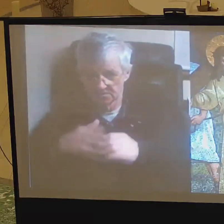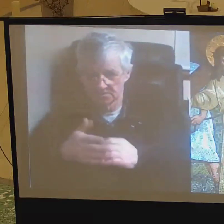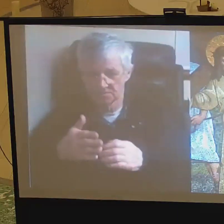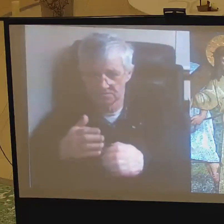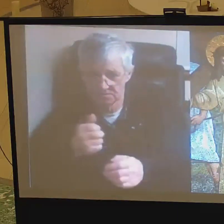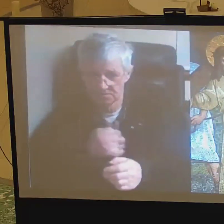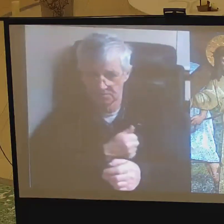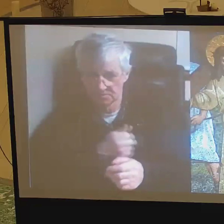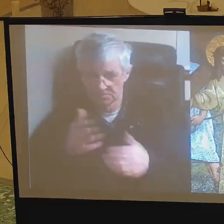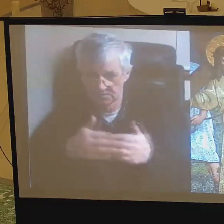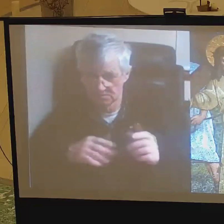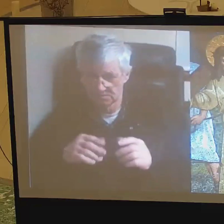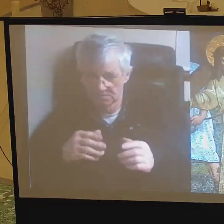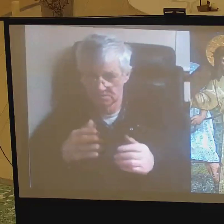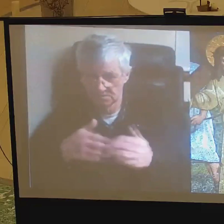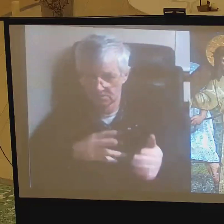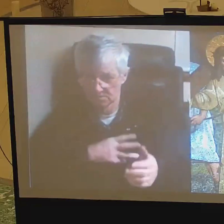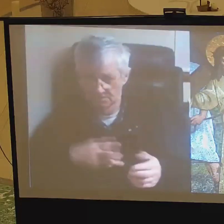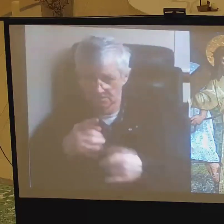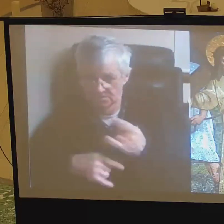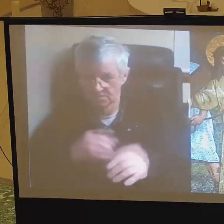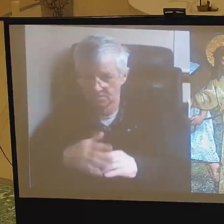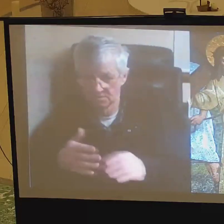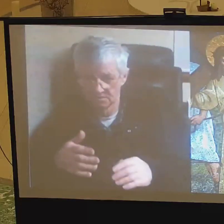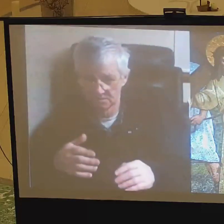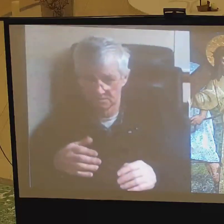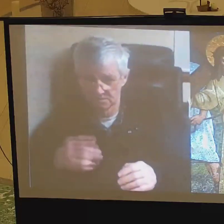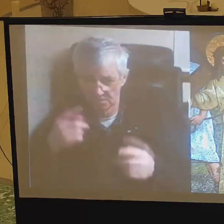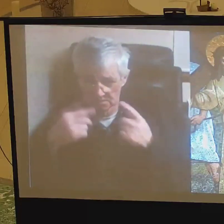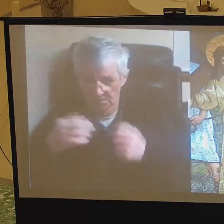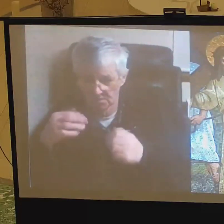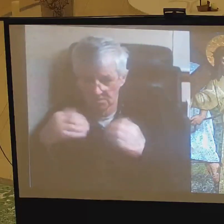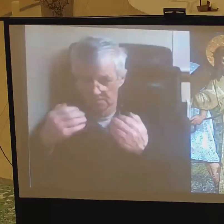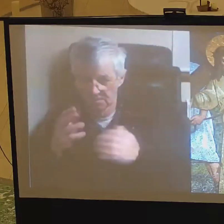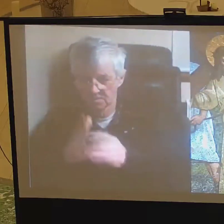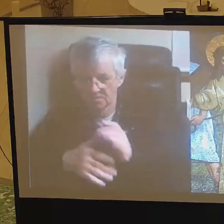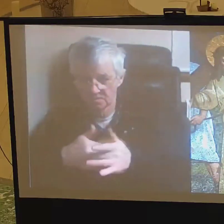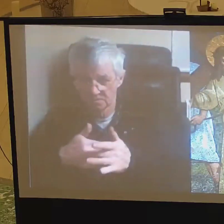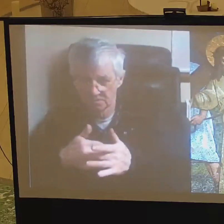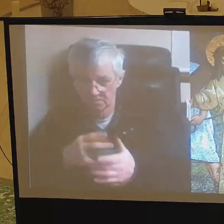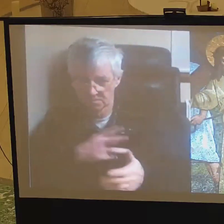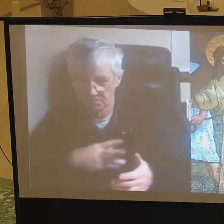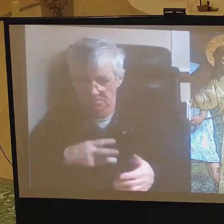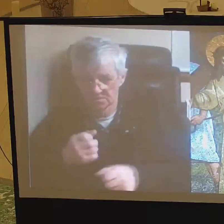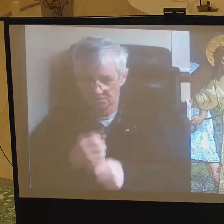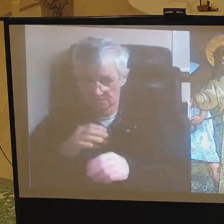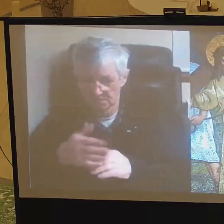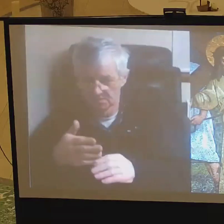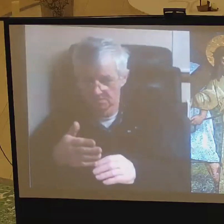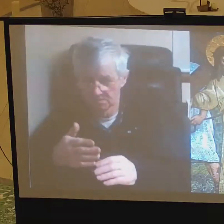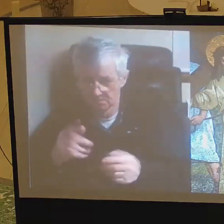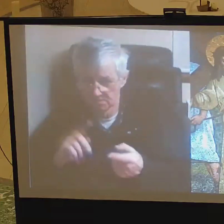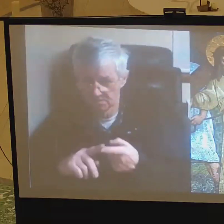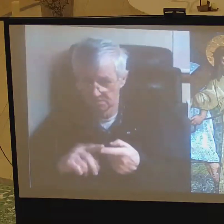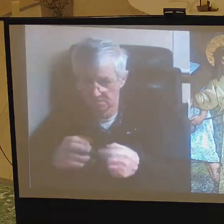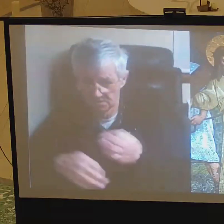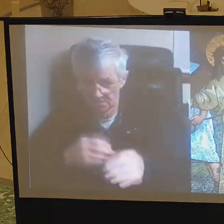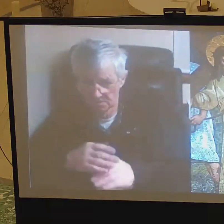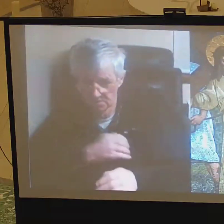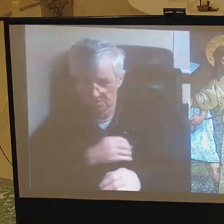and he saw some woman crying at what was happening.